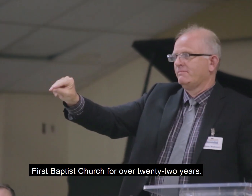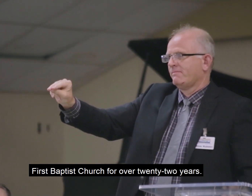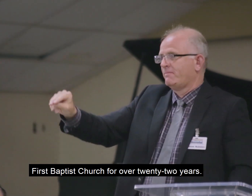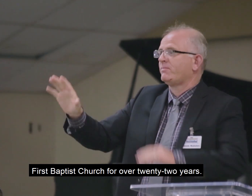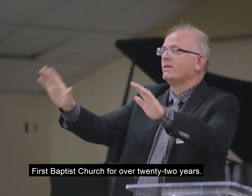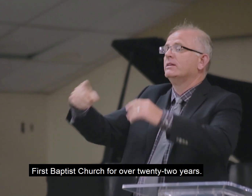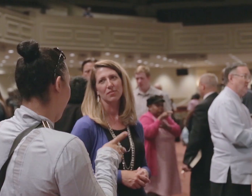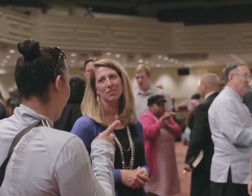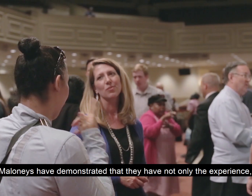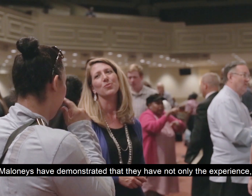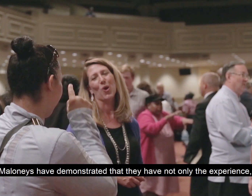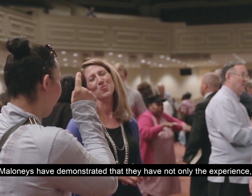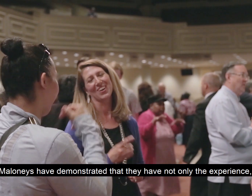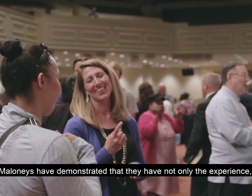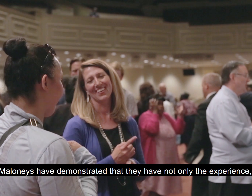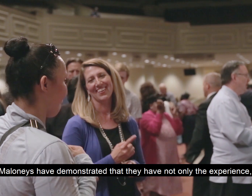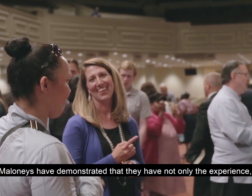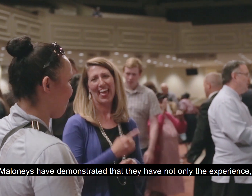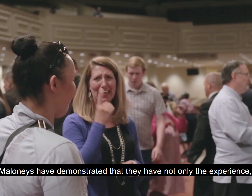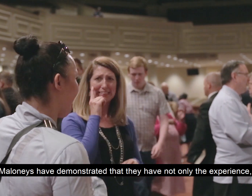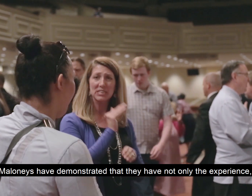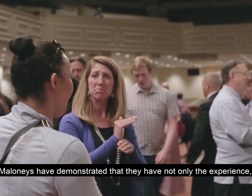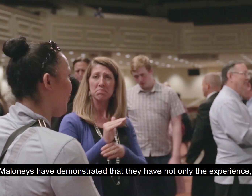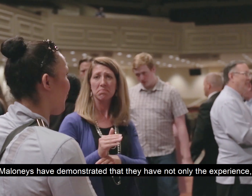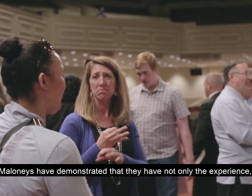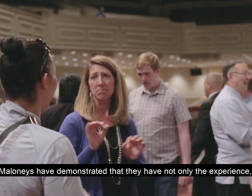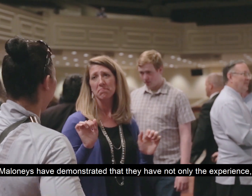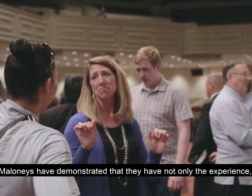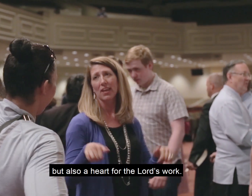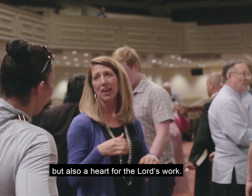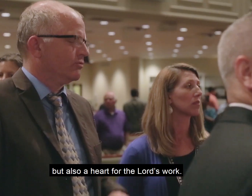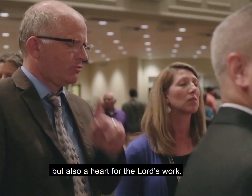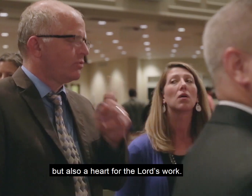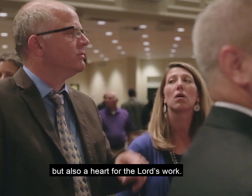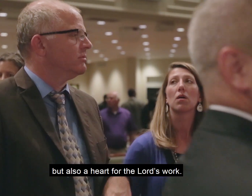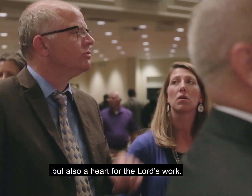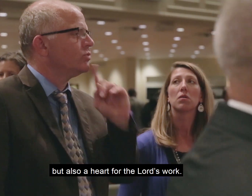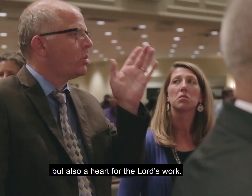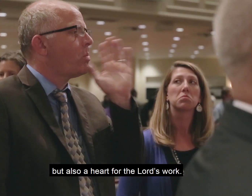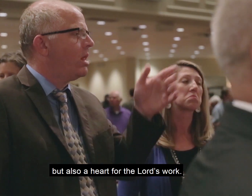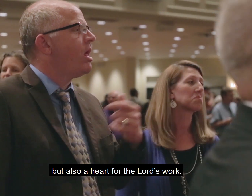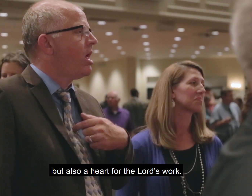22 years. The Maloney's have demonstrated that they have not only the experience but also a heart for the Lord's work.